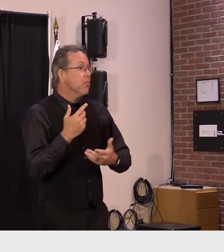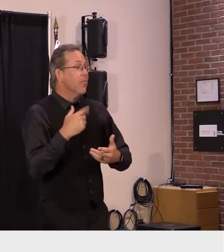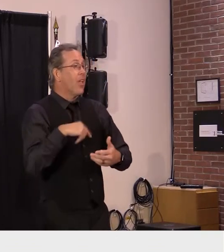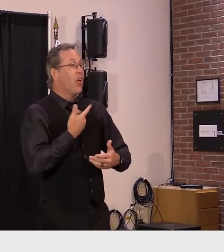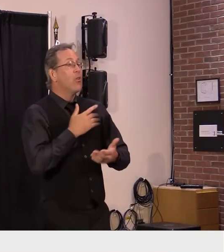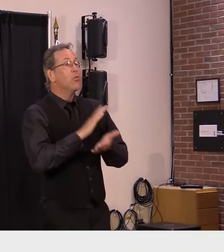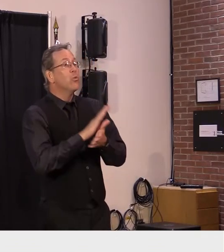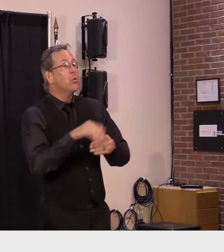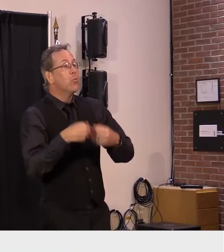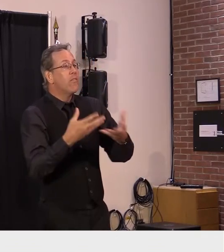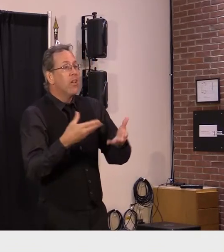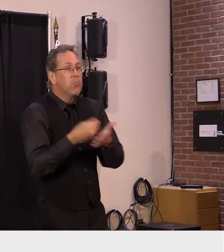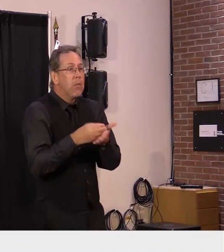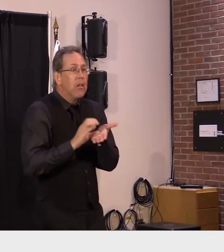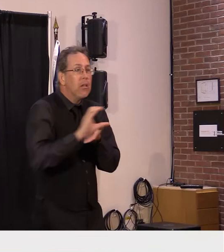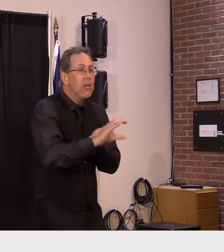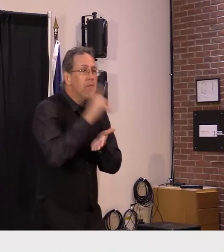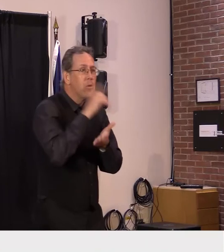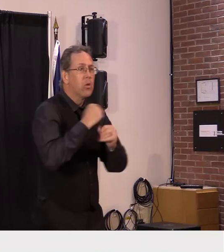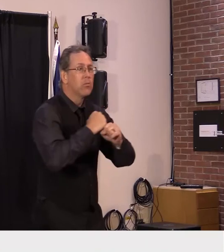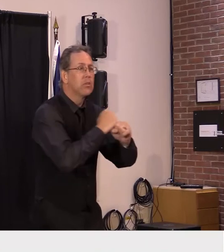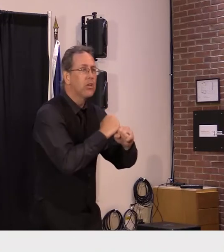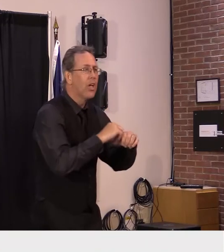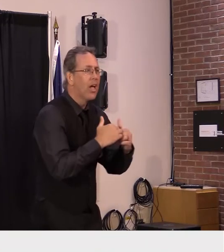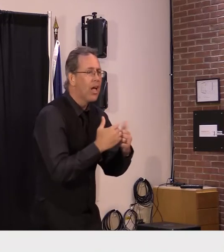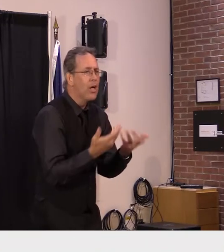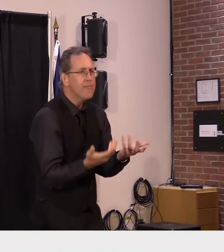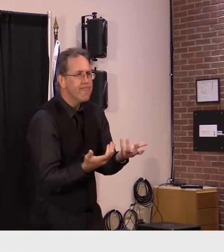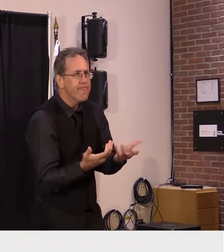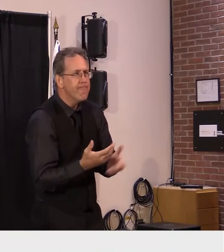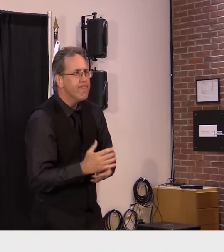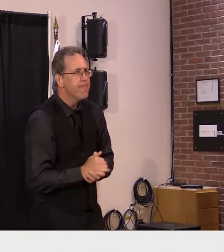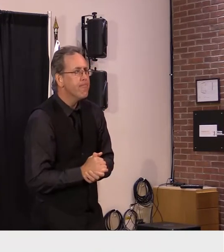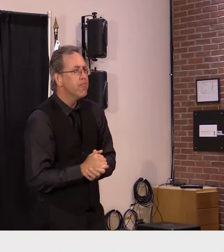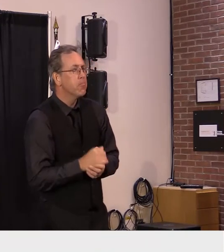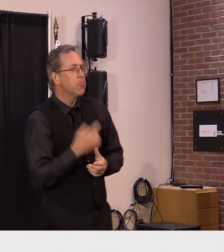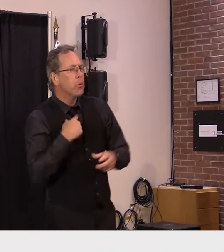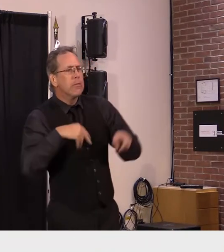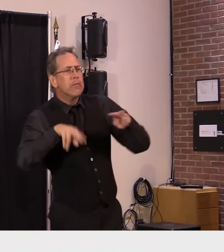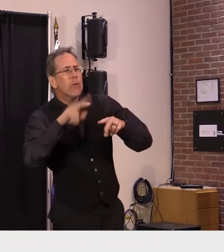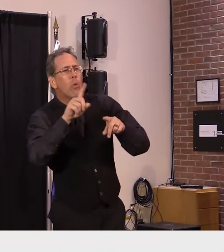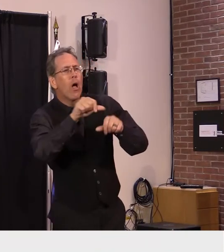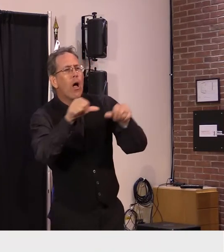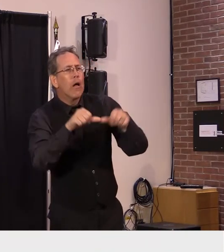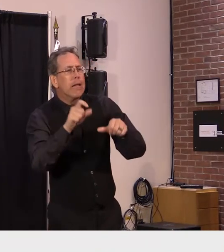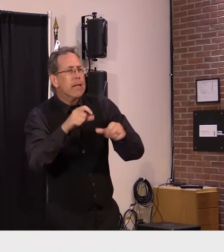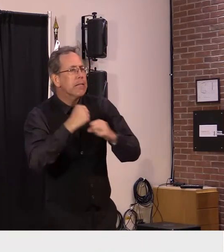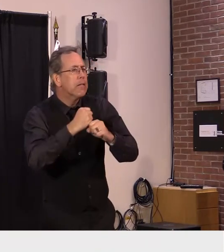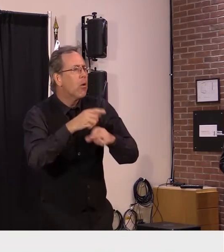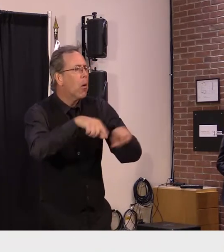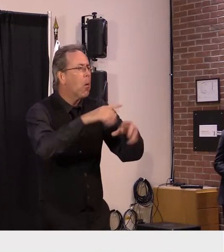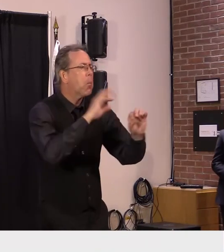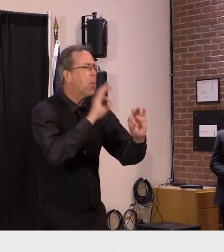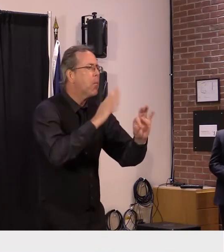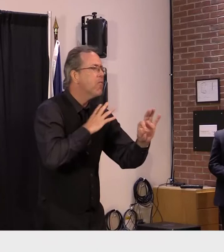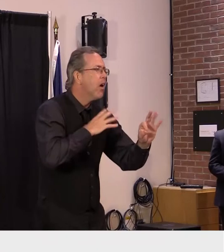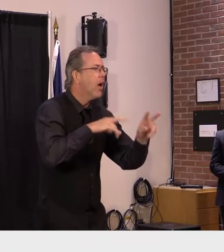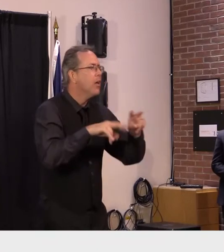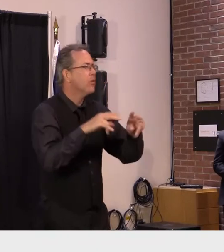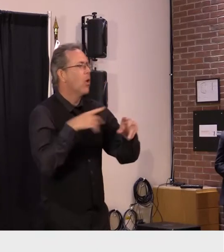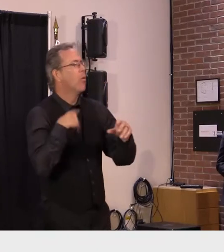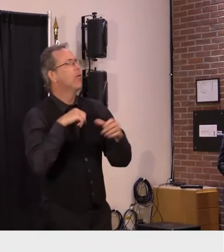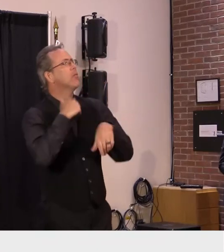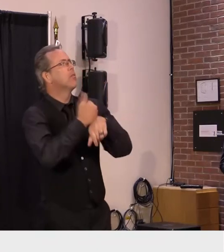and and uh overseen uh on a local level um we can give guidance uh we